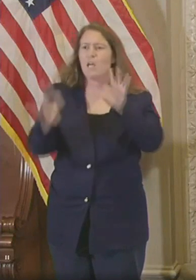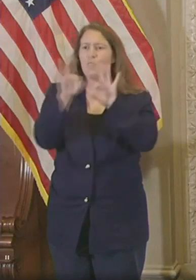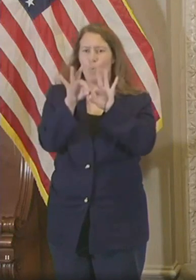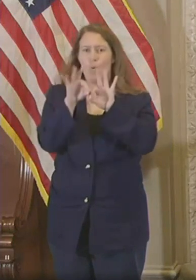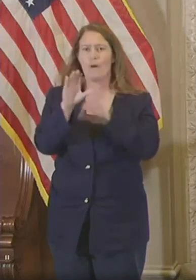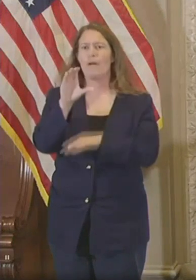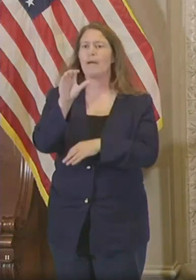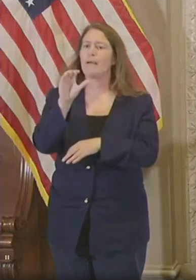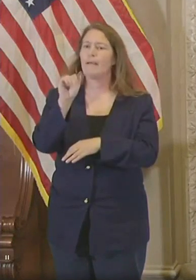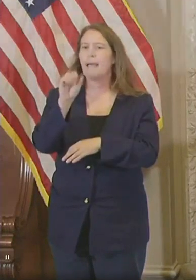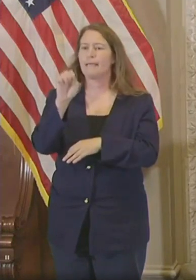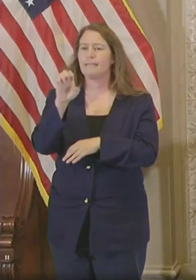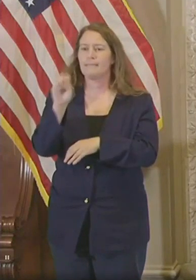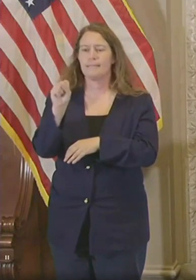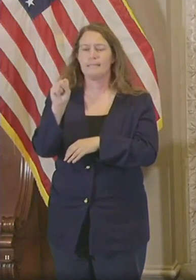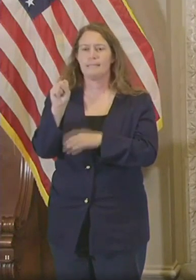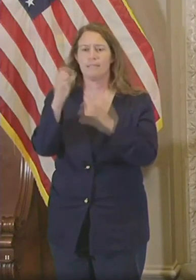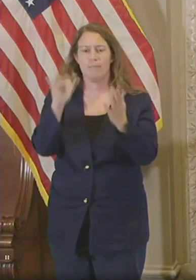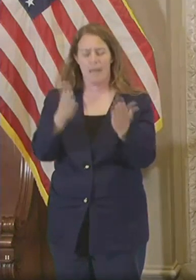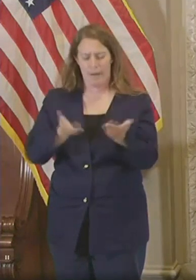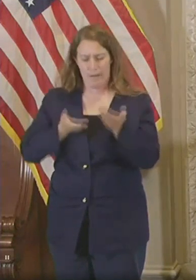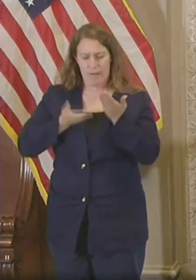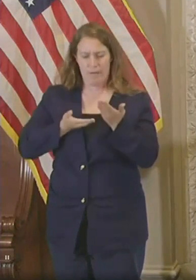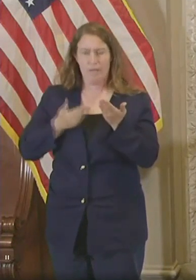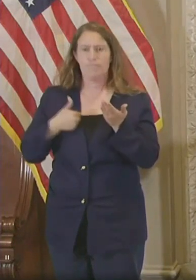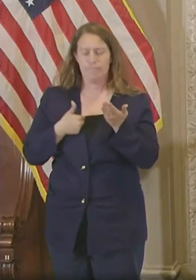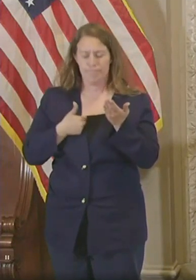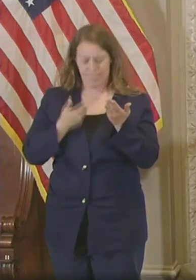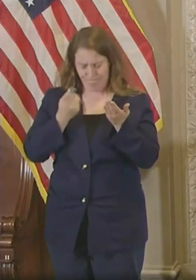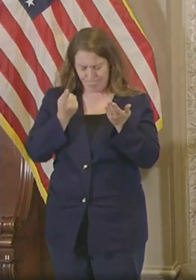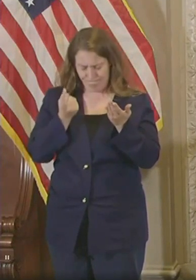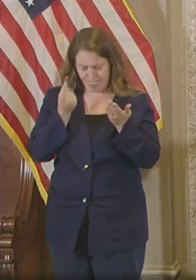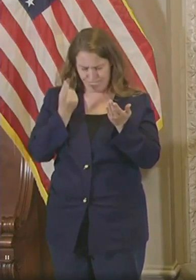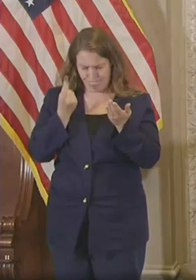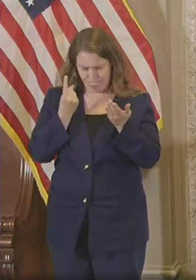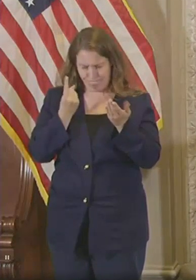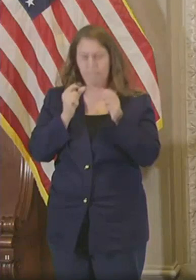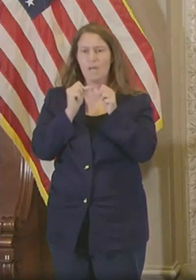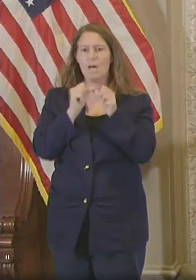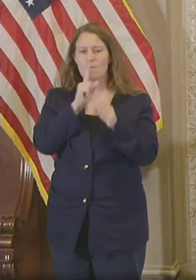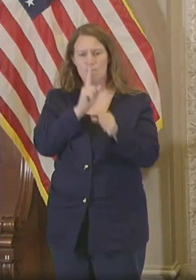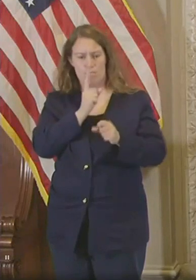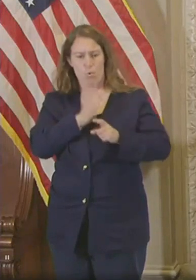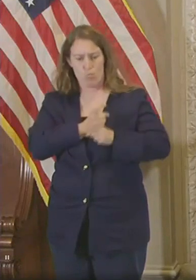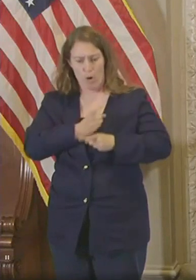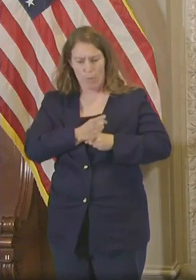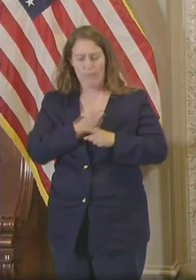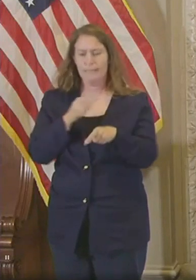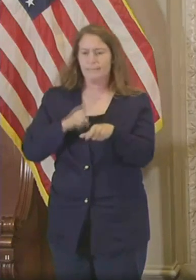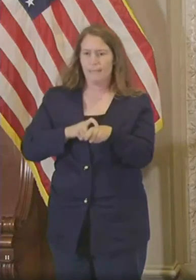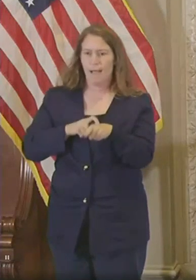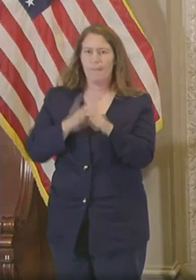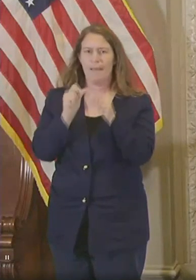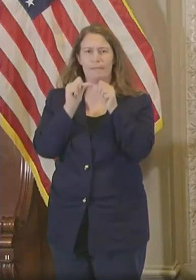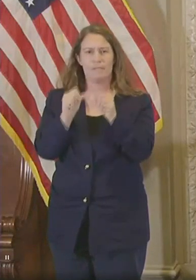conscientiously, promptly, and consistently with the law as written.